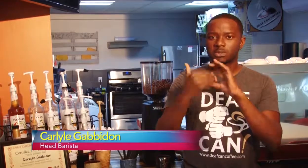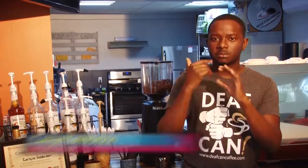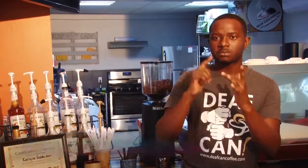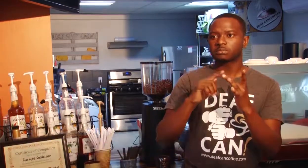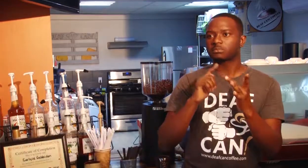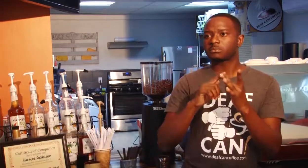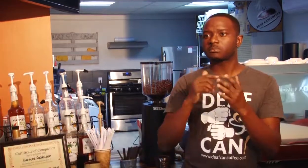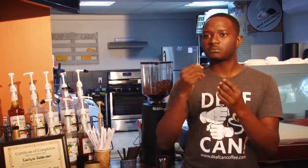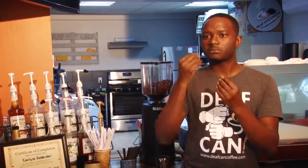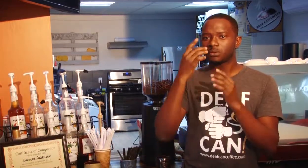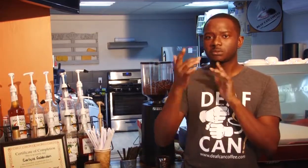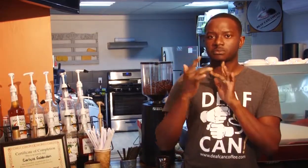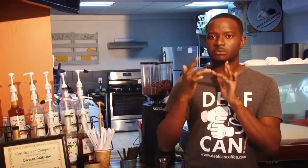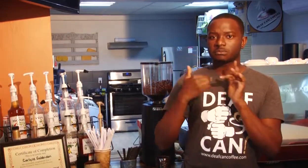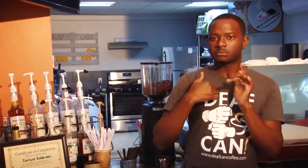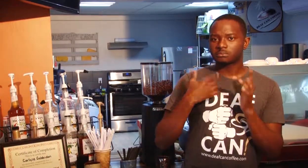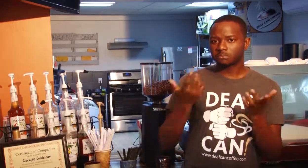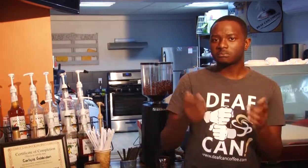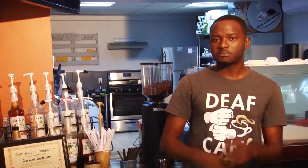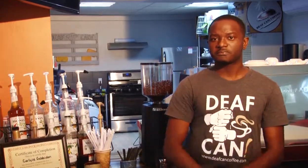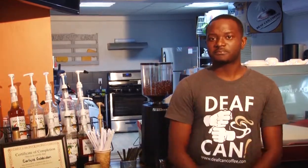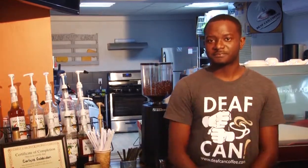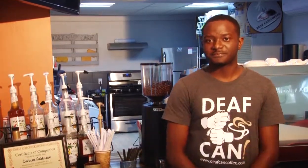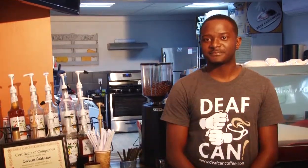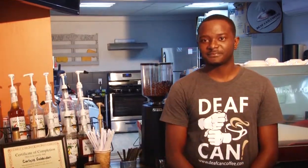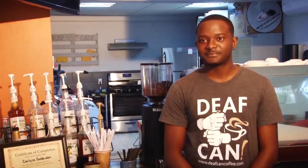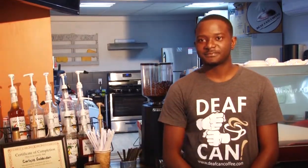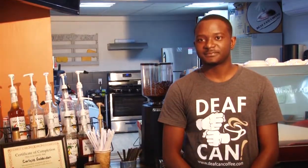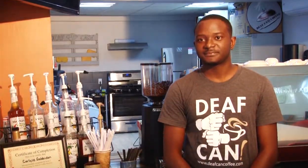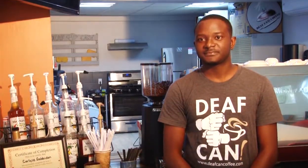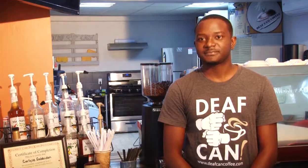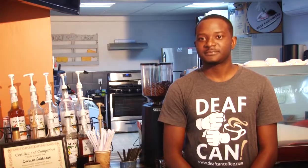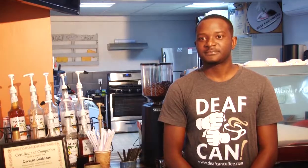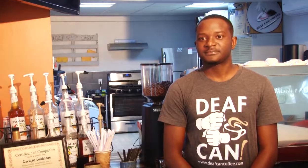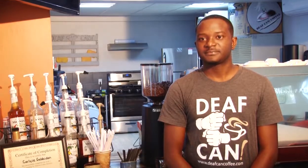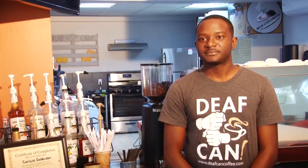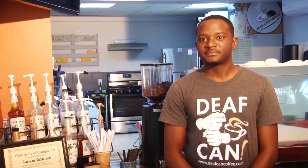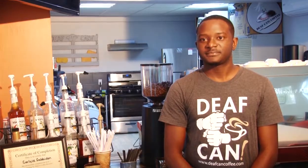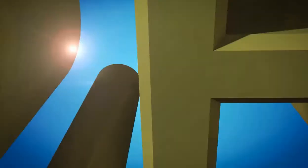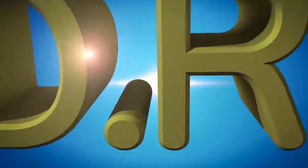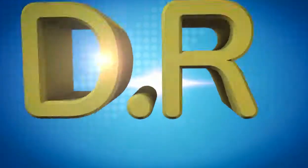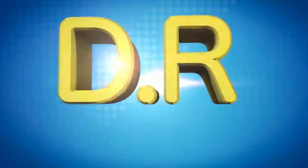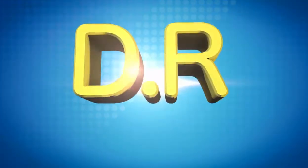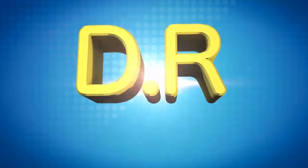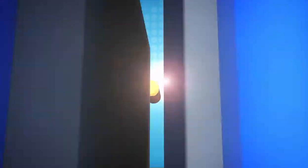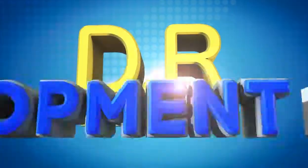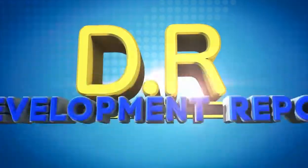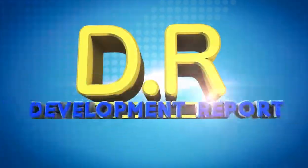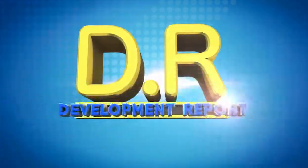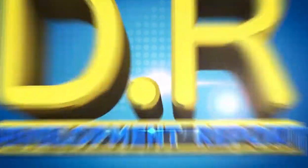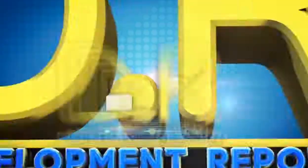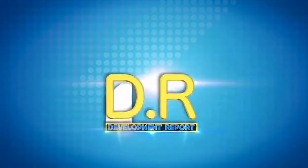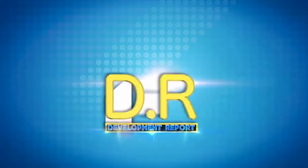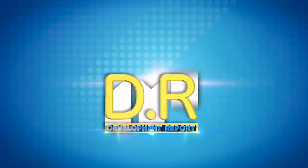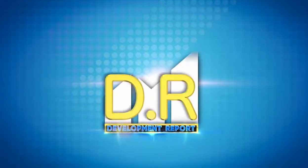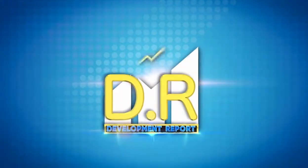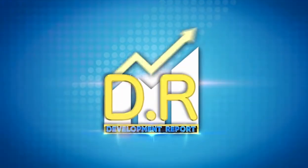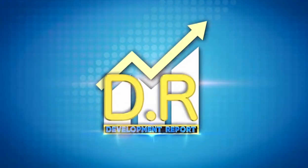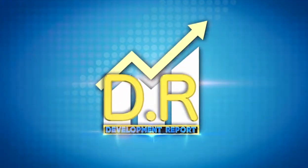Twitter, Instagram, or email. Everything is at DeafCanCoffee or DeafCanCoffee at gmail.com. We'll next see